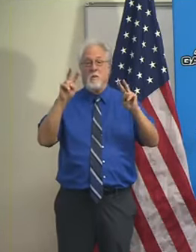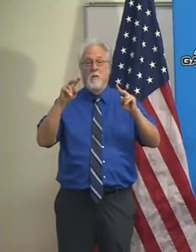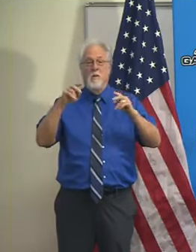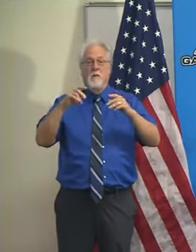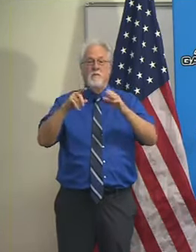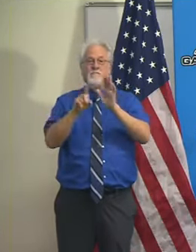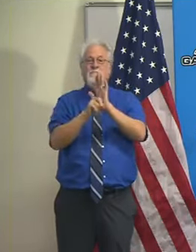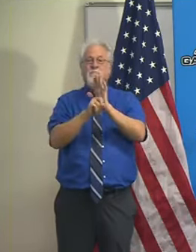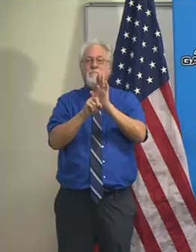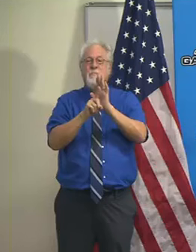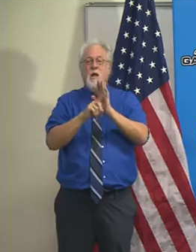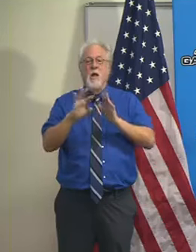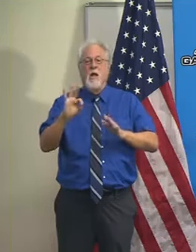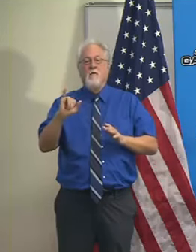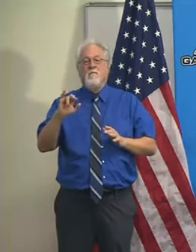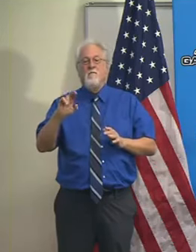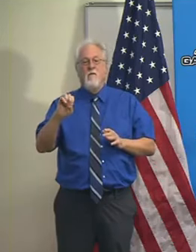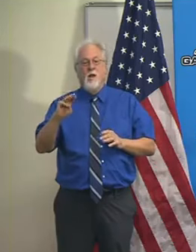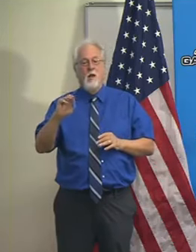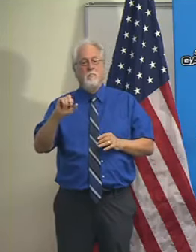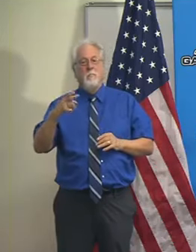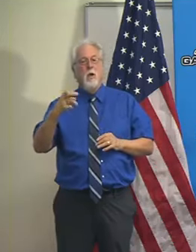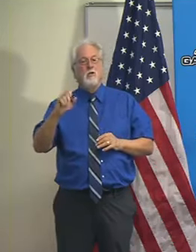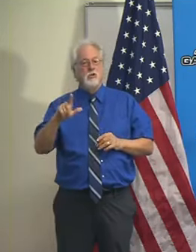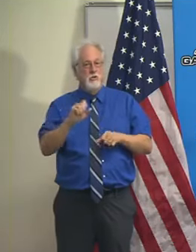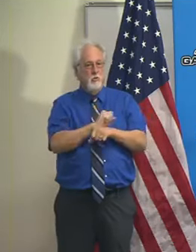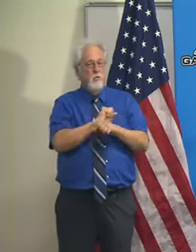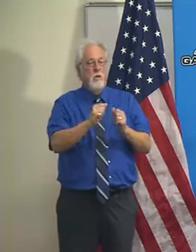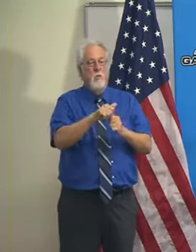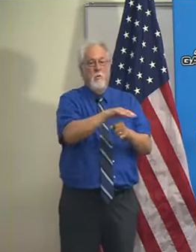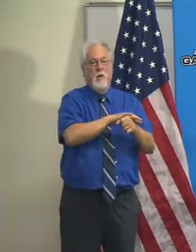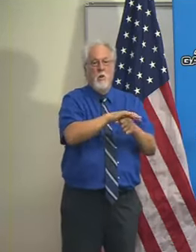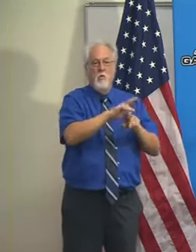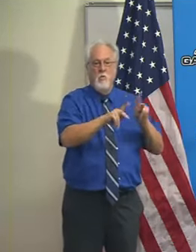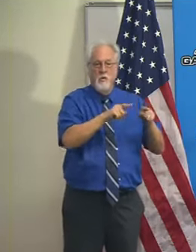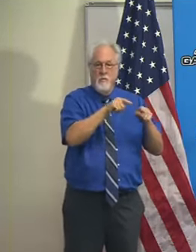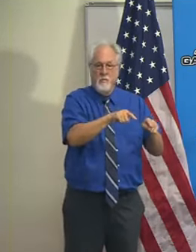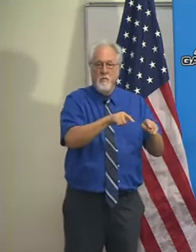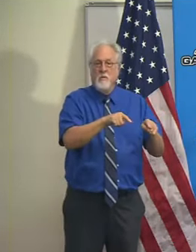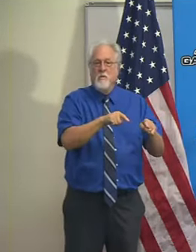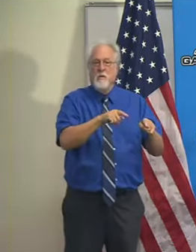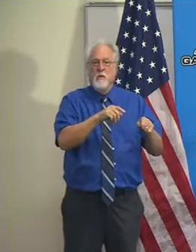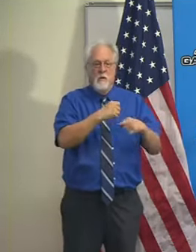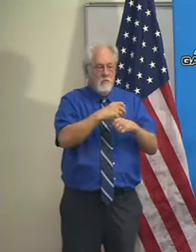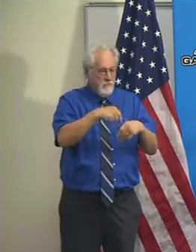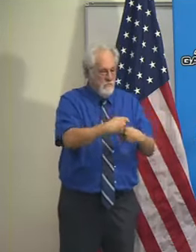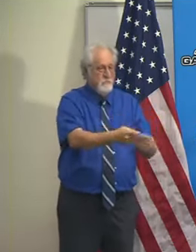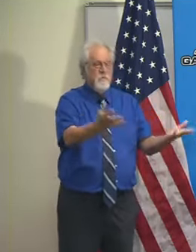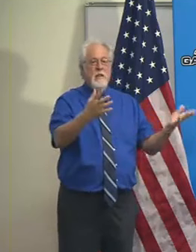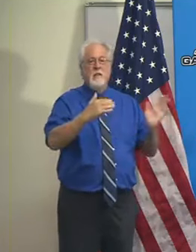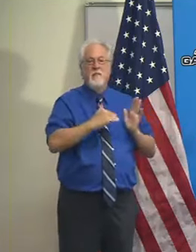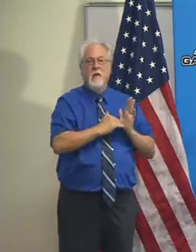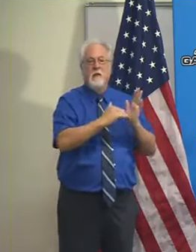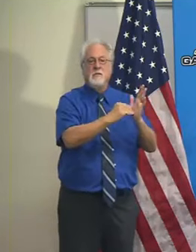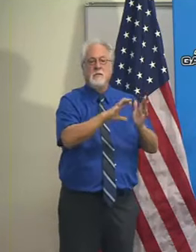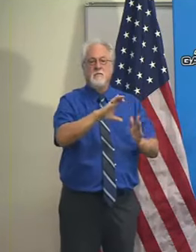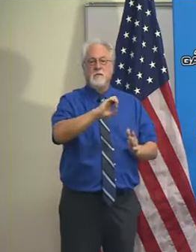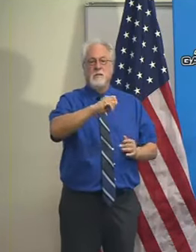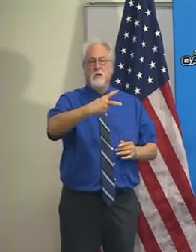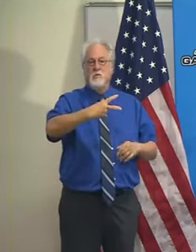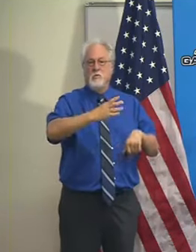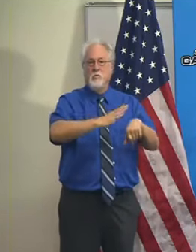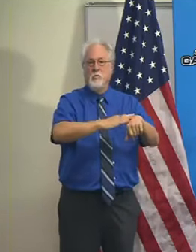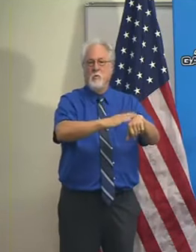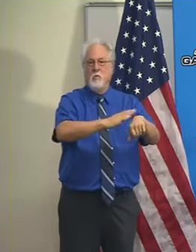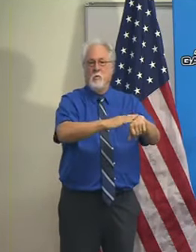The Fire Marshal's Office is working with local officials in the various parishes and they are making thousands of carbon monoxide